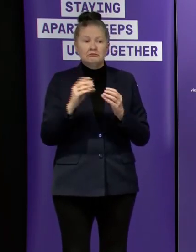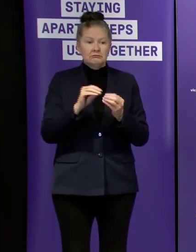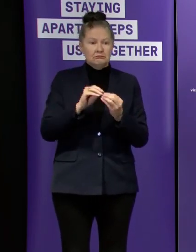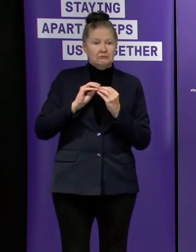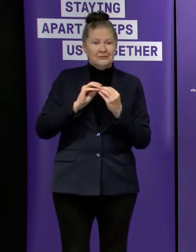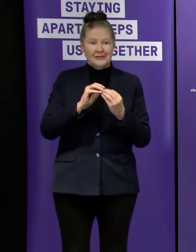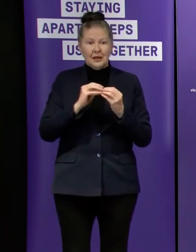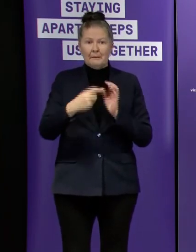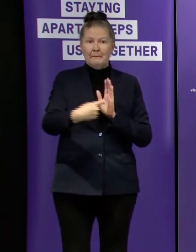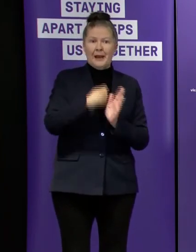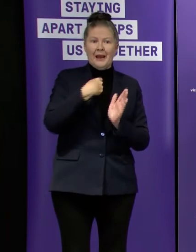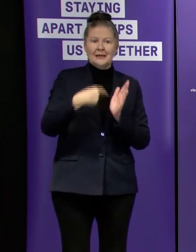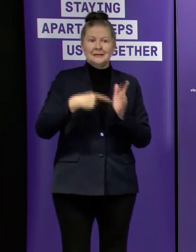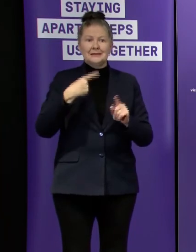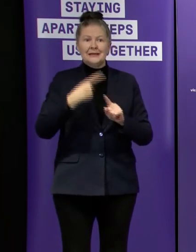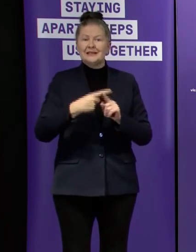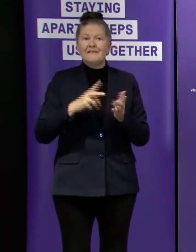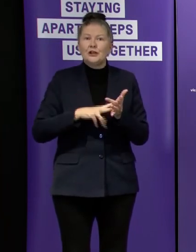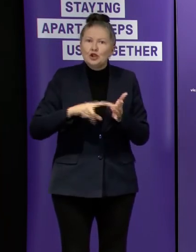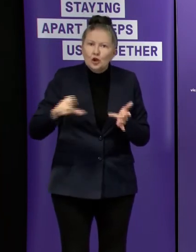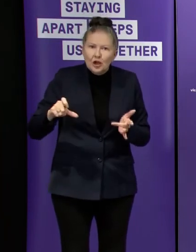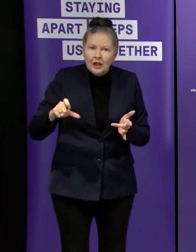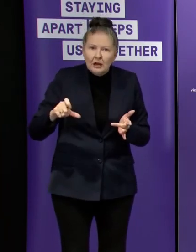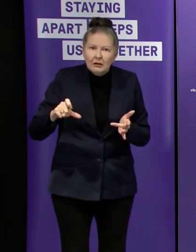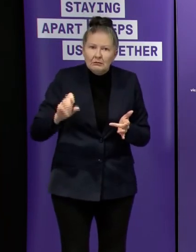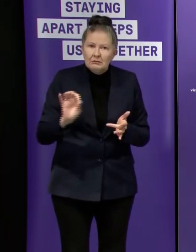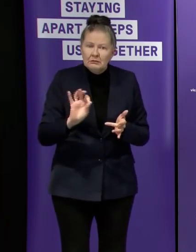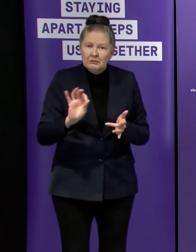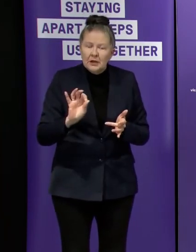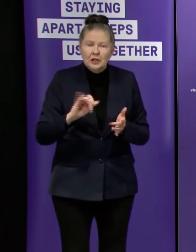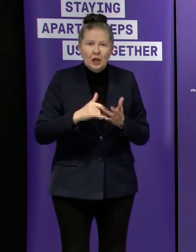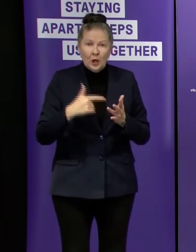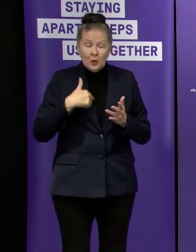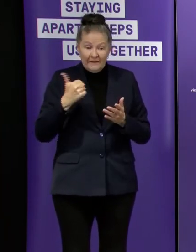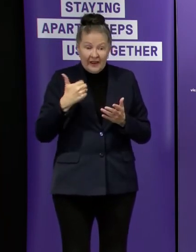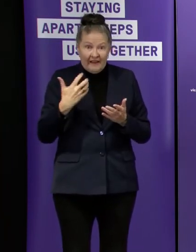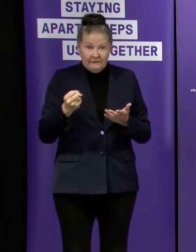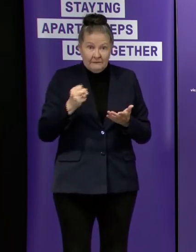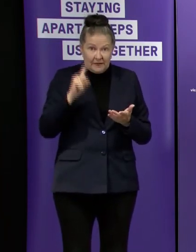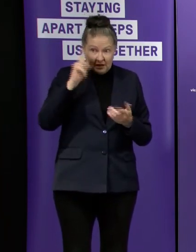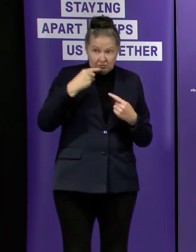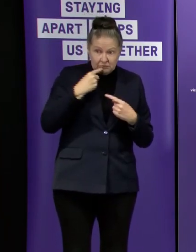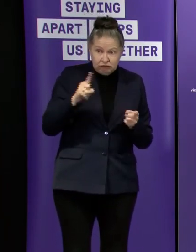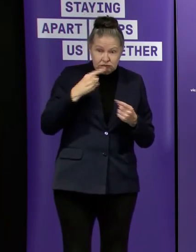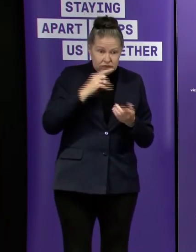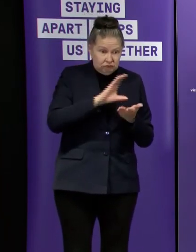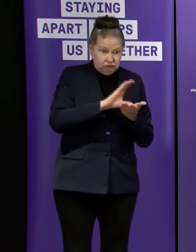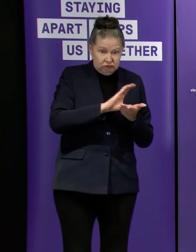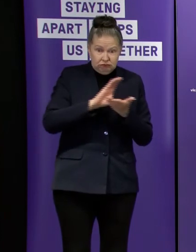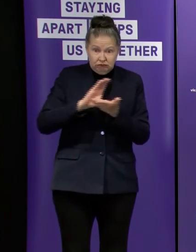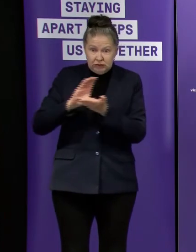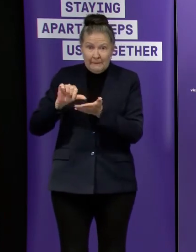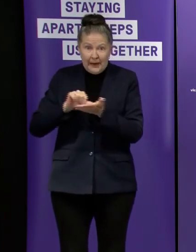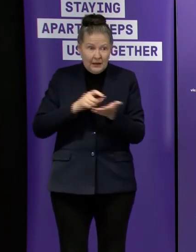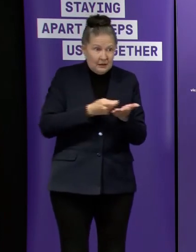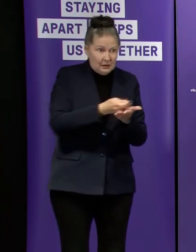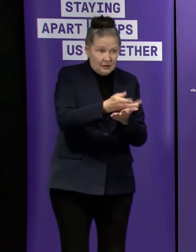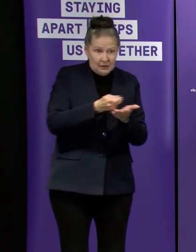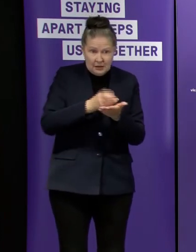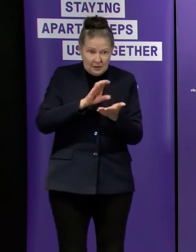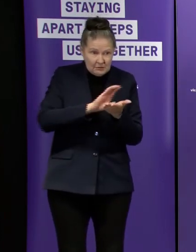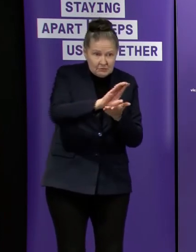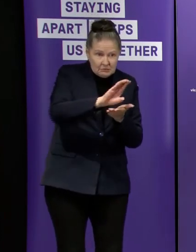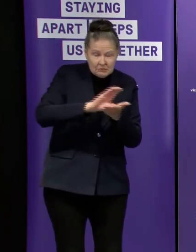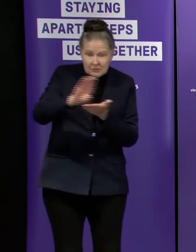however if you look at the number of packages that we've announced today if you're a sole trader and you're looking